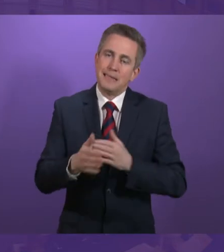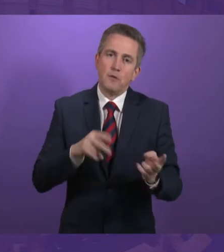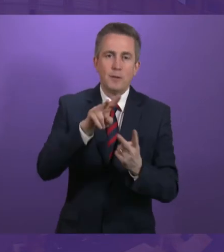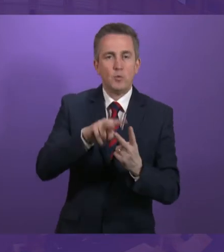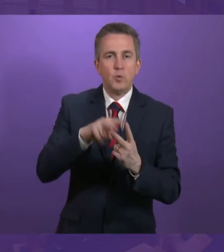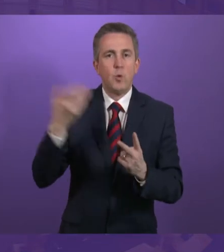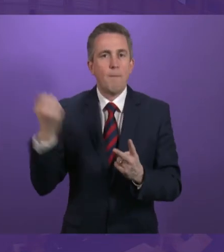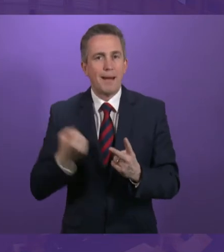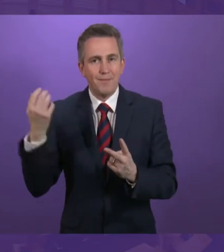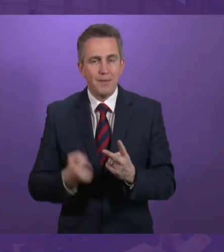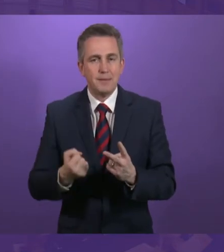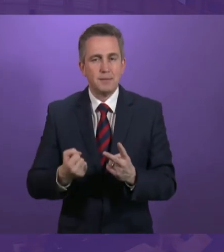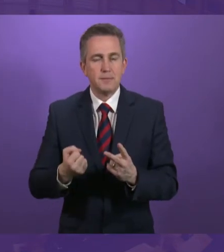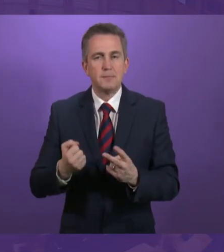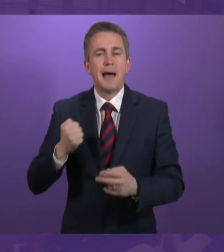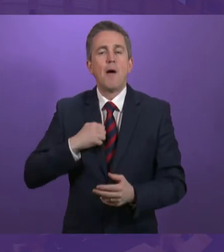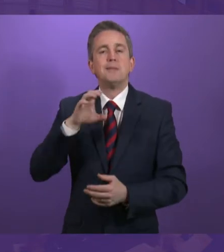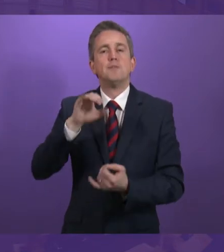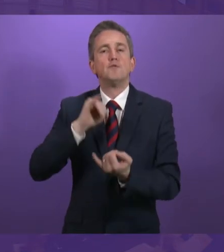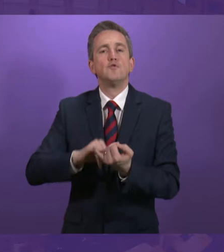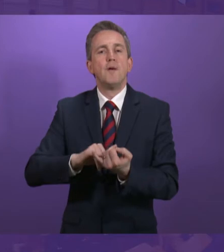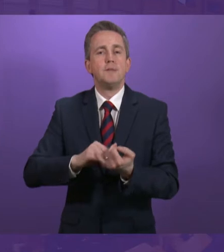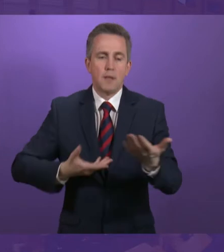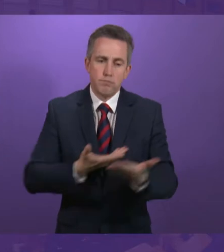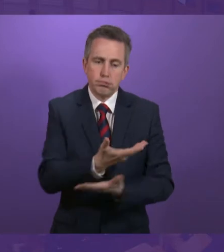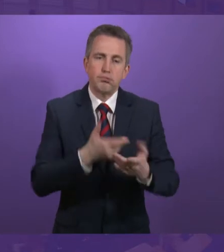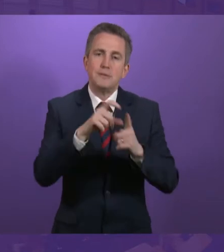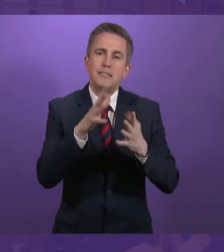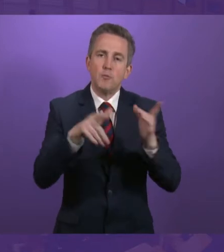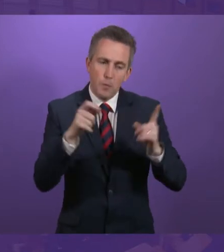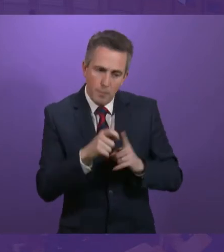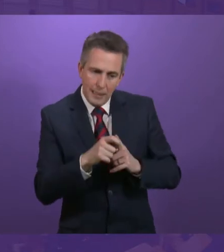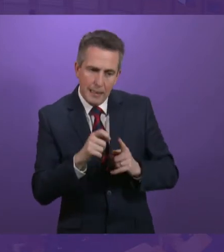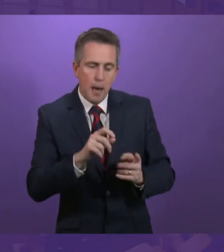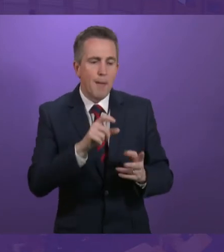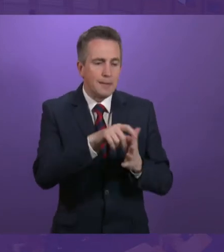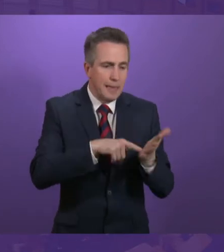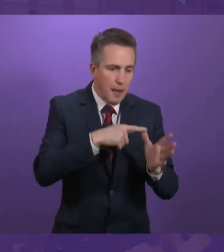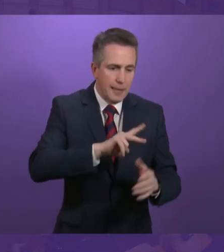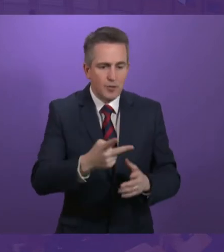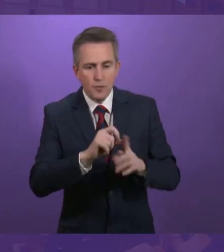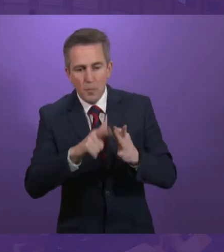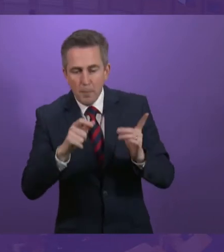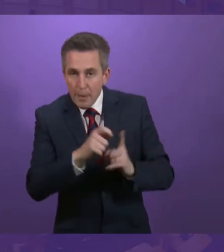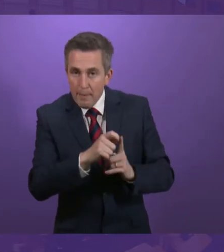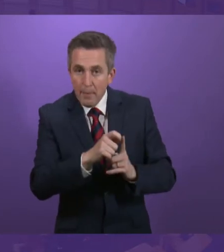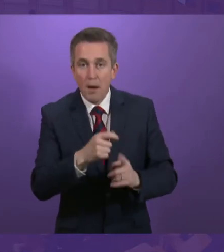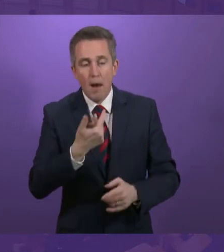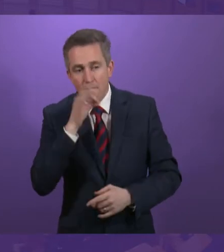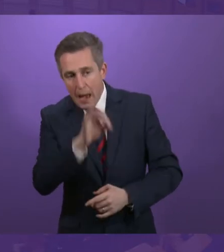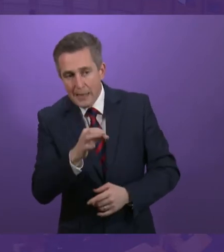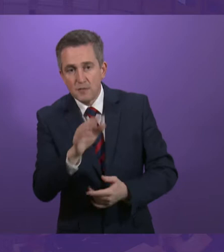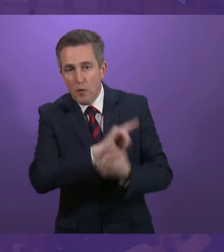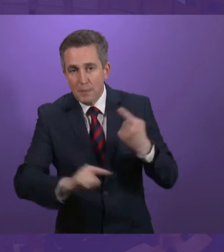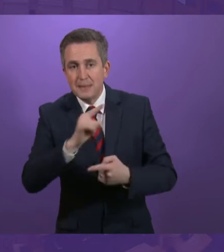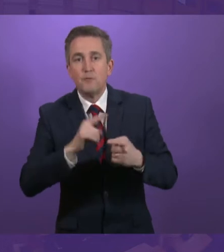assistance. My officials are in close contact with DWP officials on this matter and I have also requested a meeting with DWP